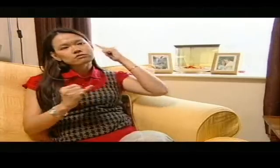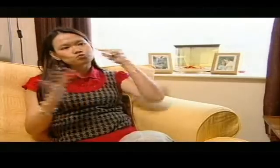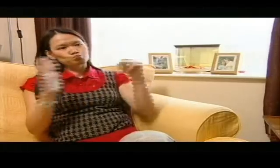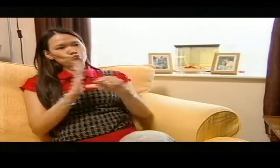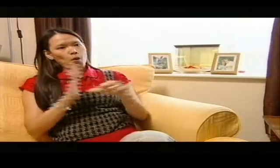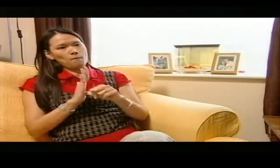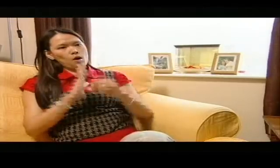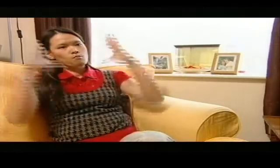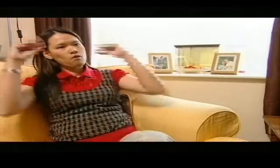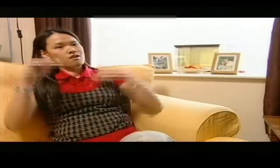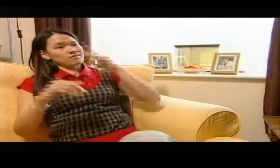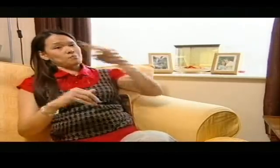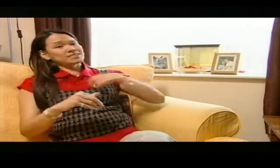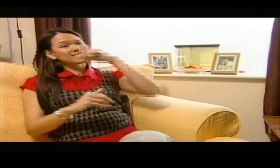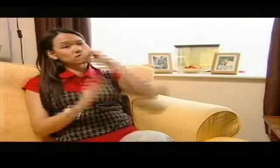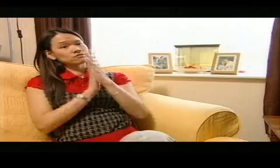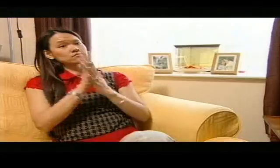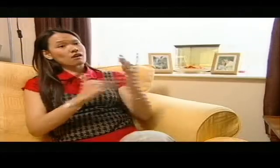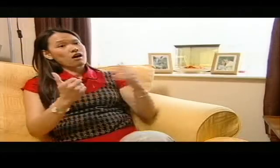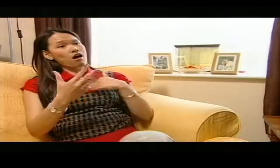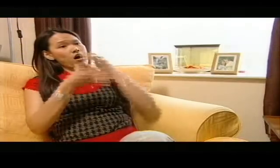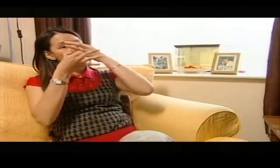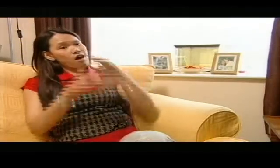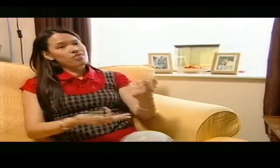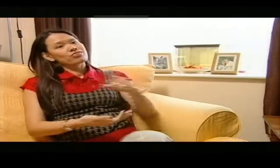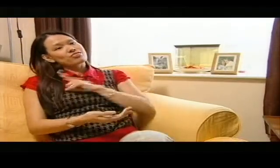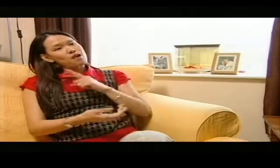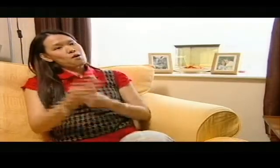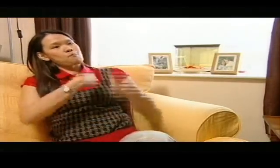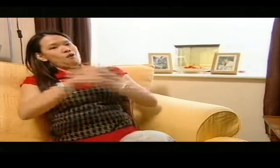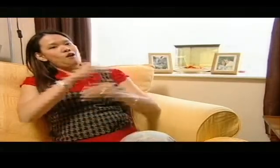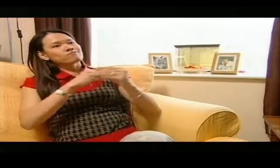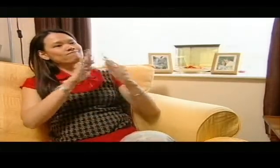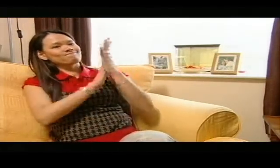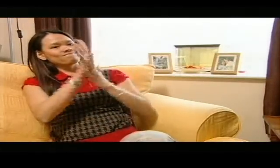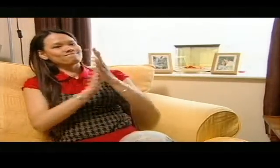And it was from my sister that I learned to sign. I don't use my voice.